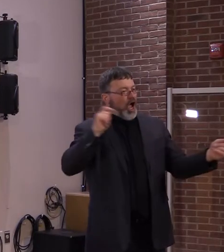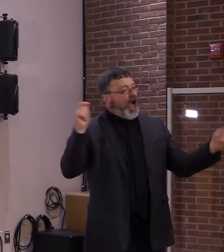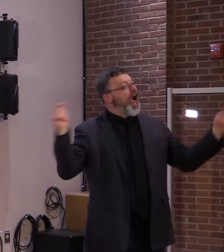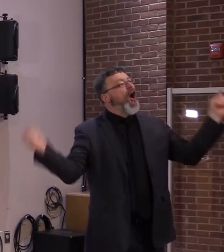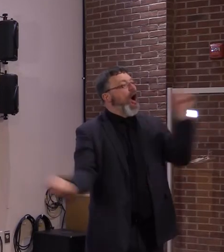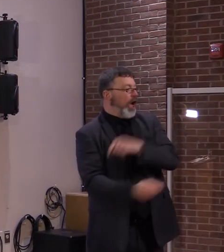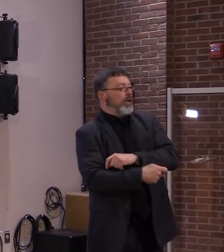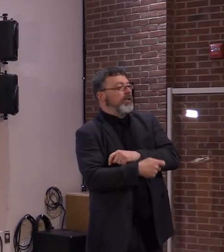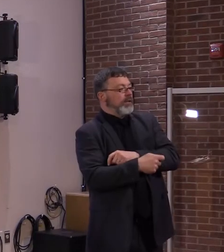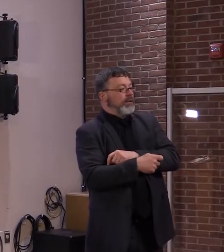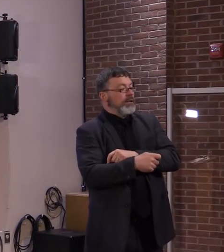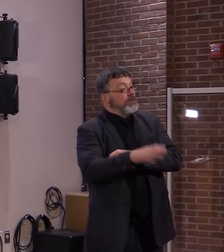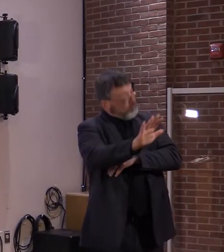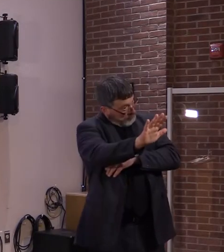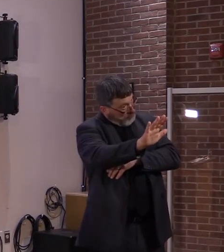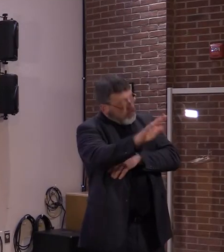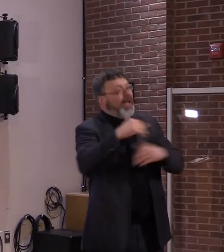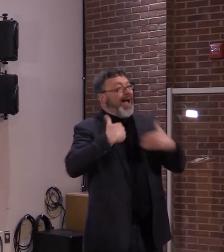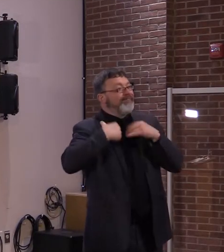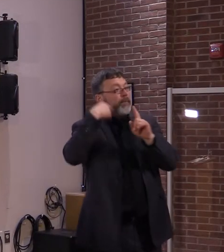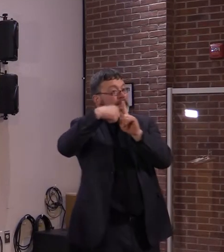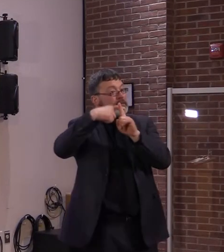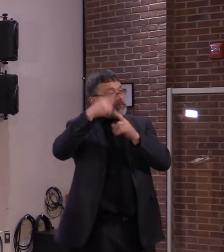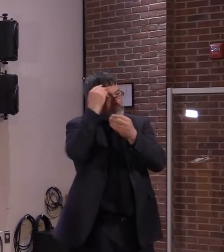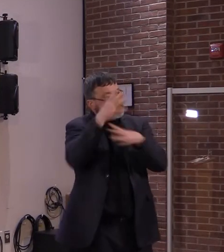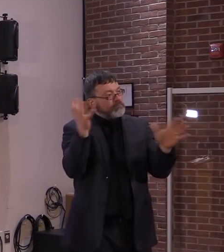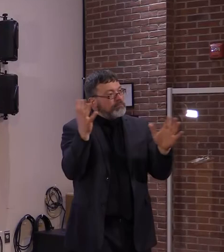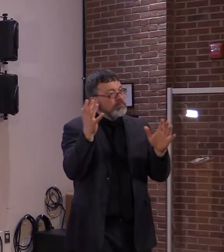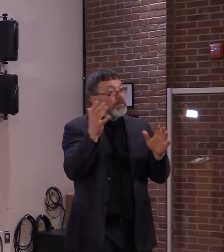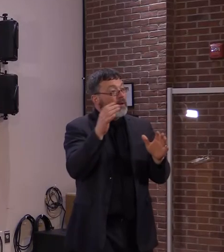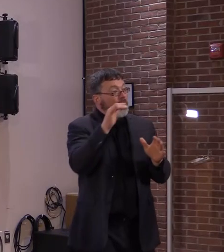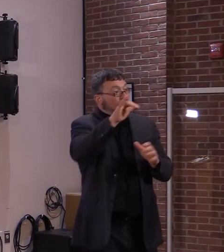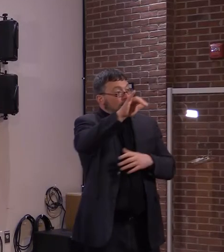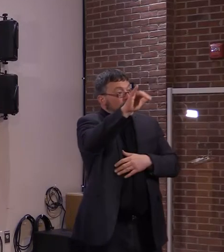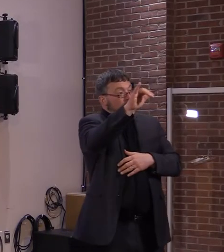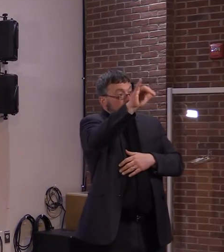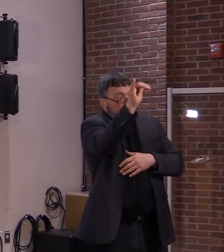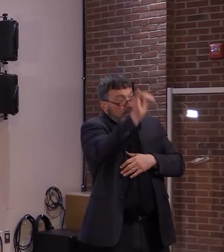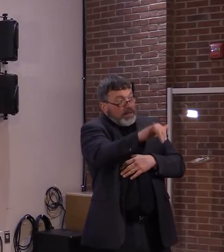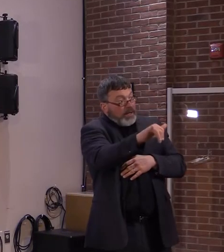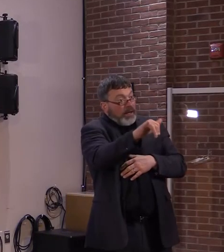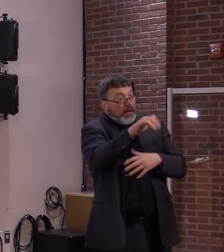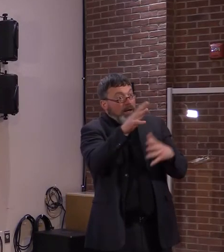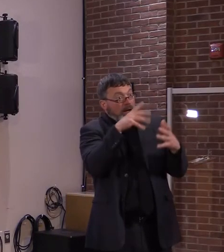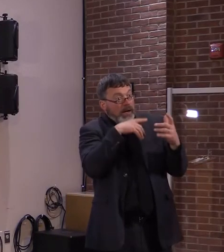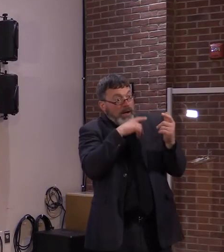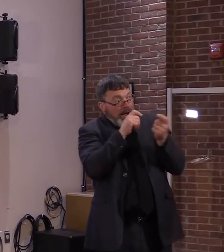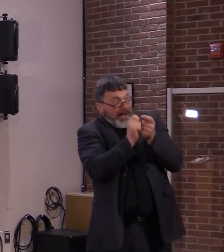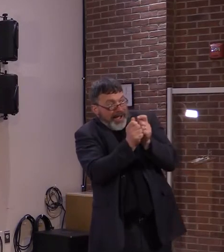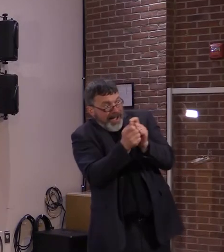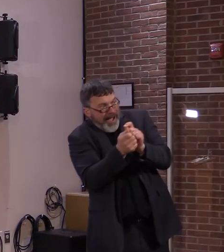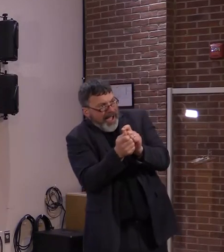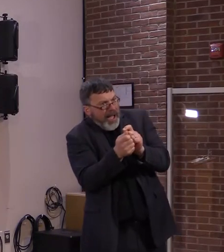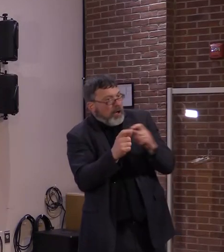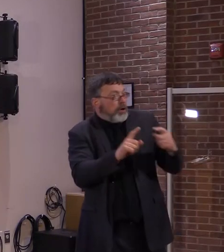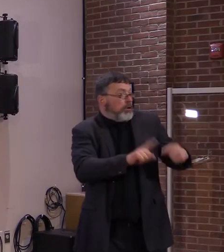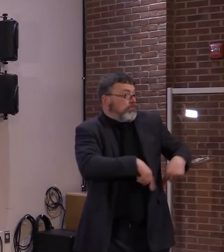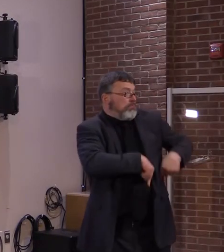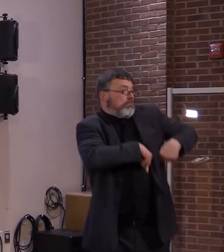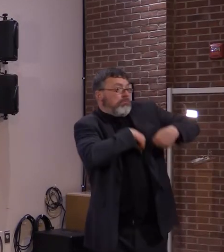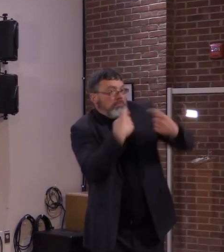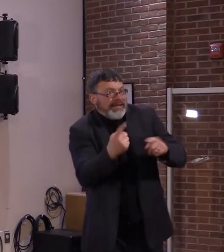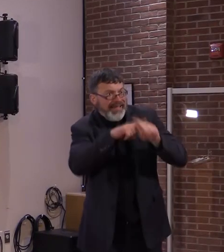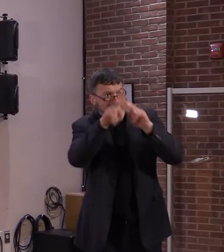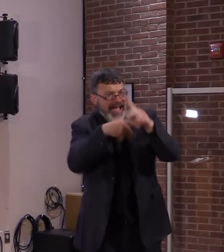date are impacted in a favorable way by the vaccine. And even the one that's the least favorable,